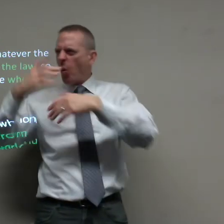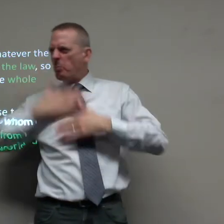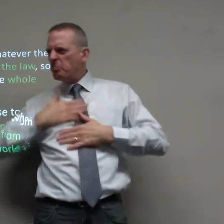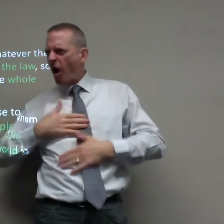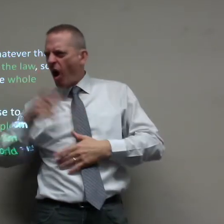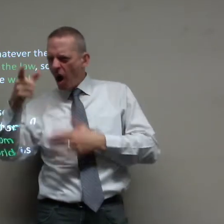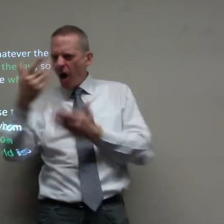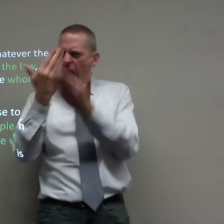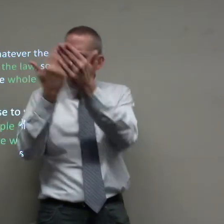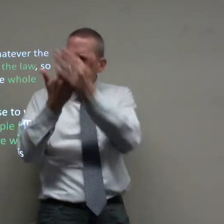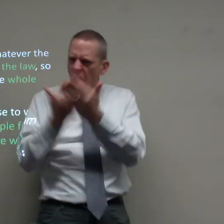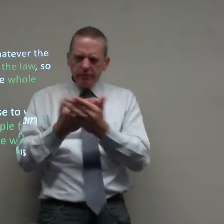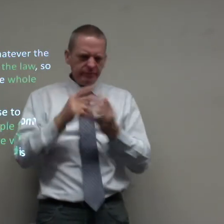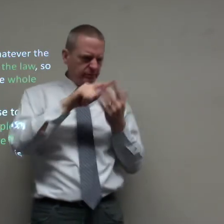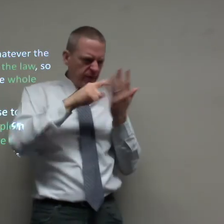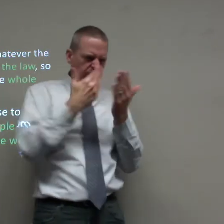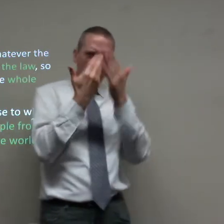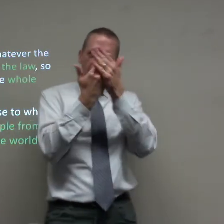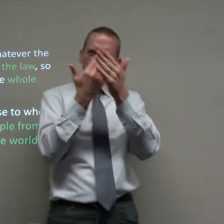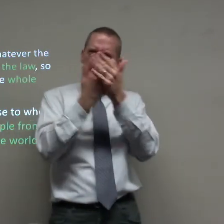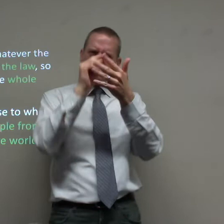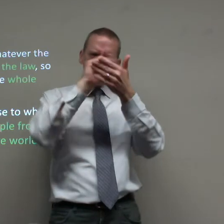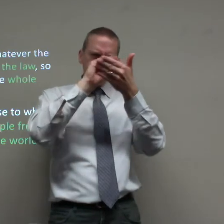on your body and have all this for proof